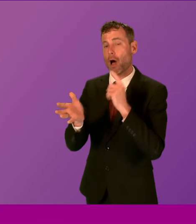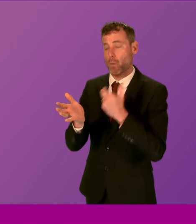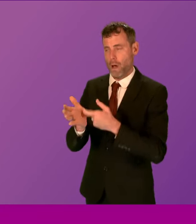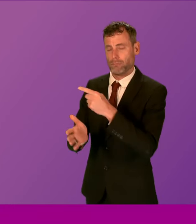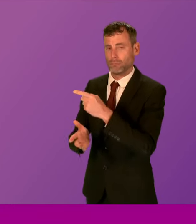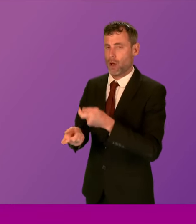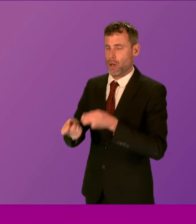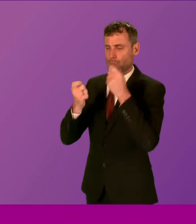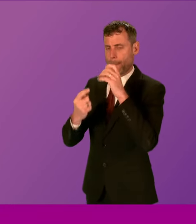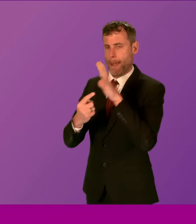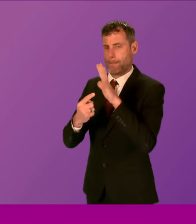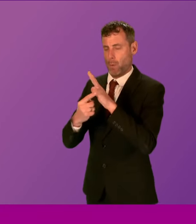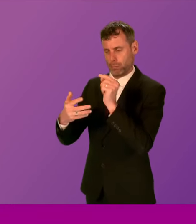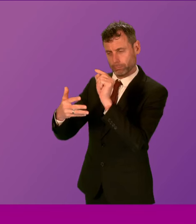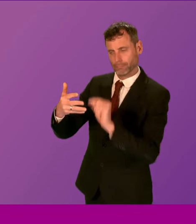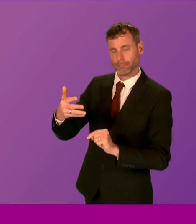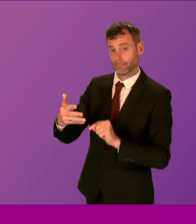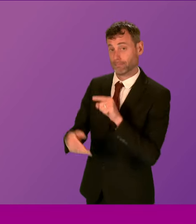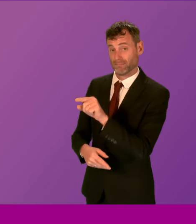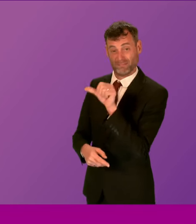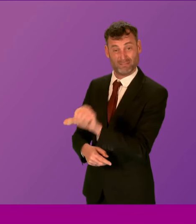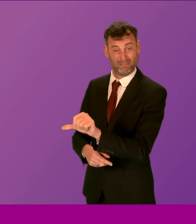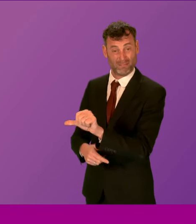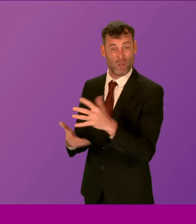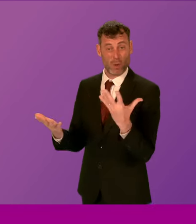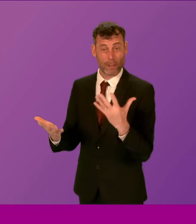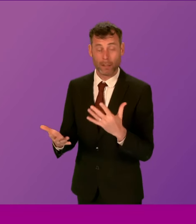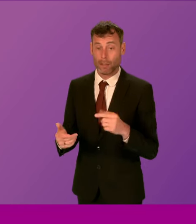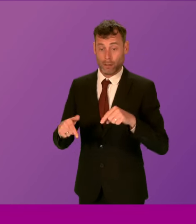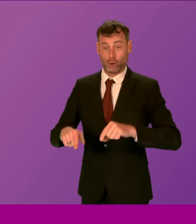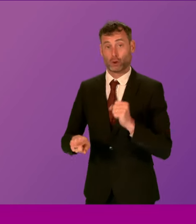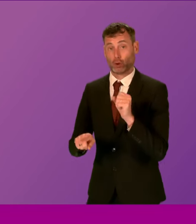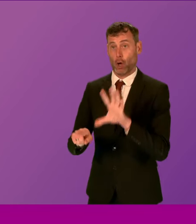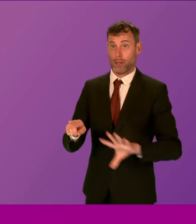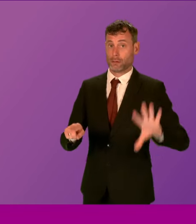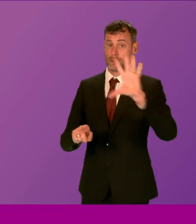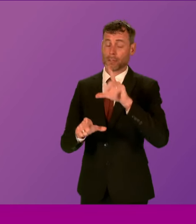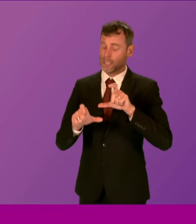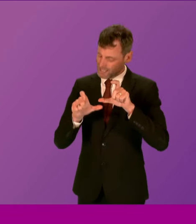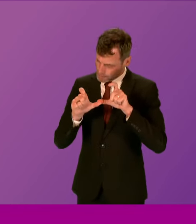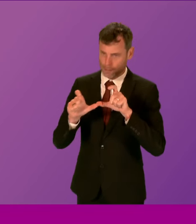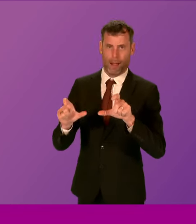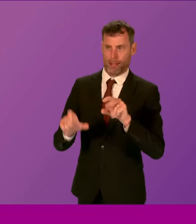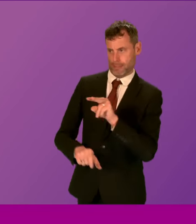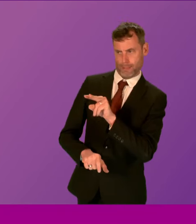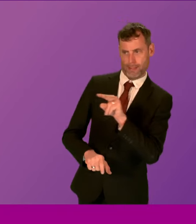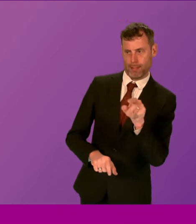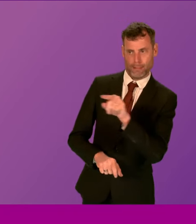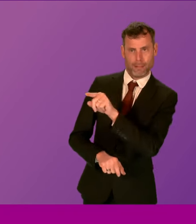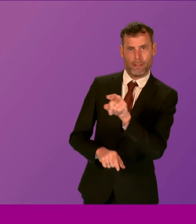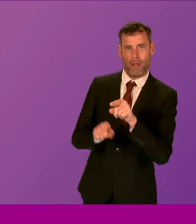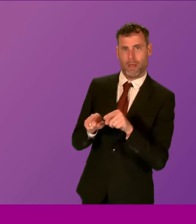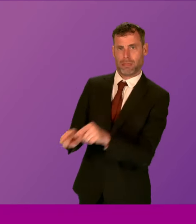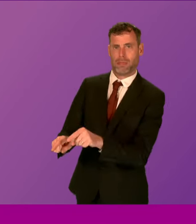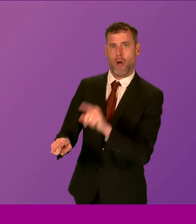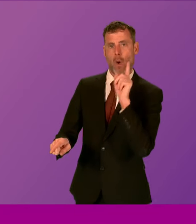First and foremost, Anna Sarwar is right. We still in Scotland have a serious problem with misogyny and I know there's a lot of cross-party consensus